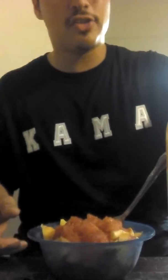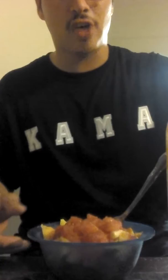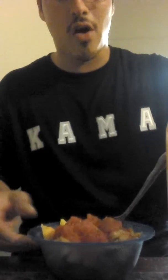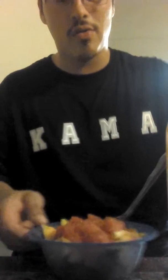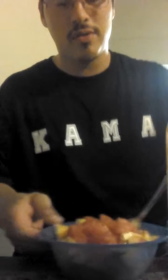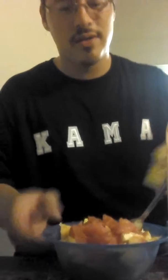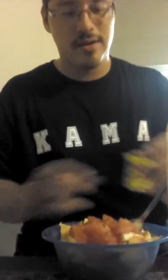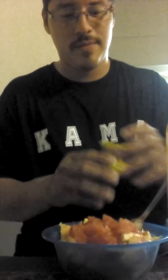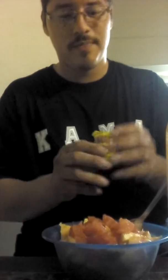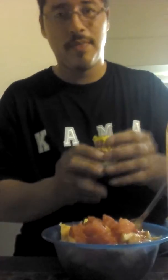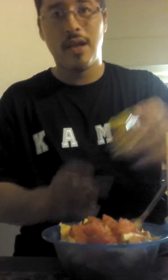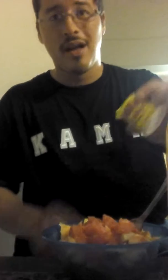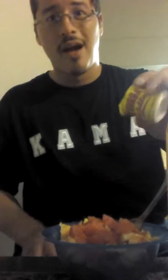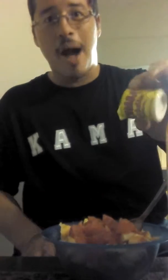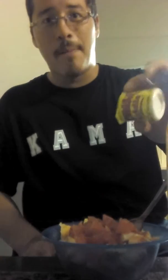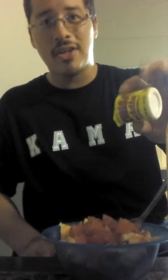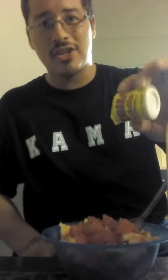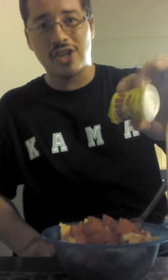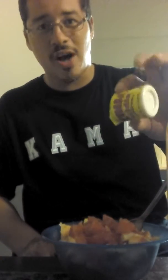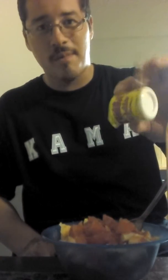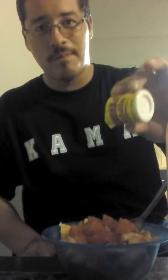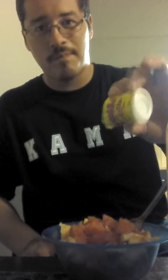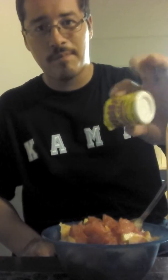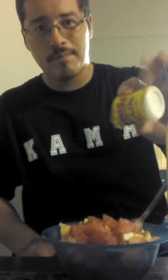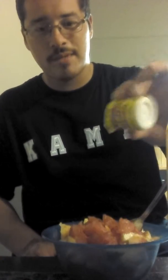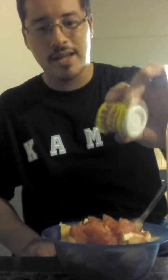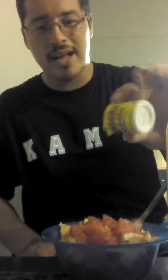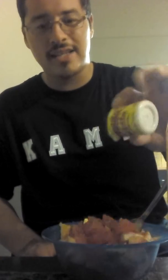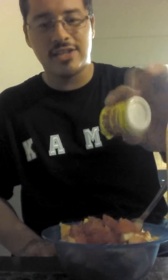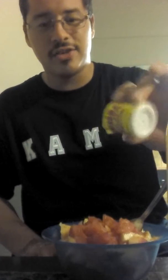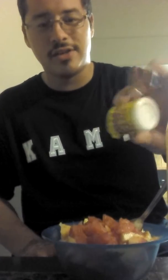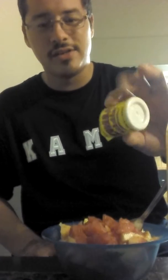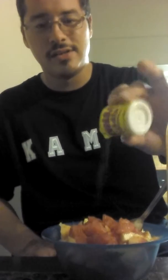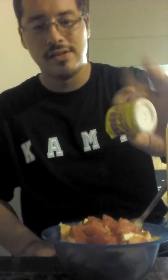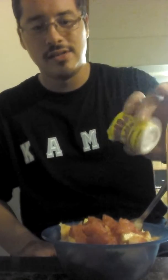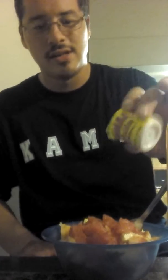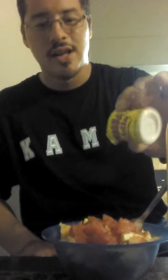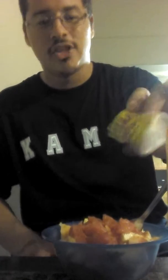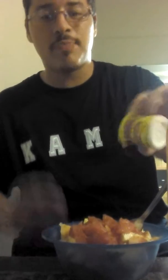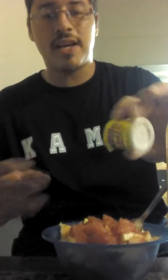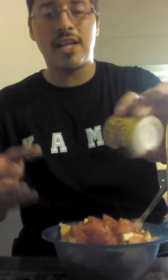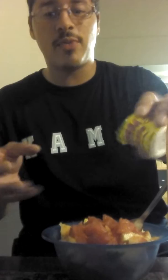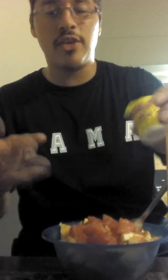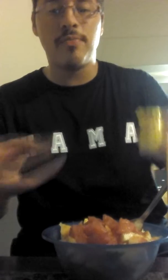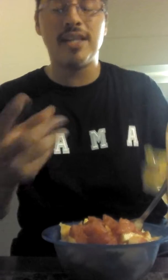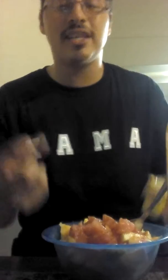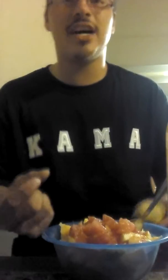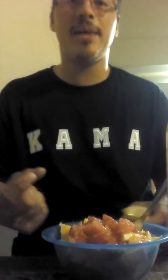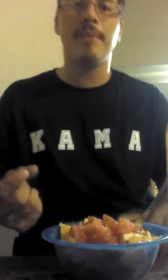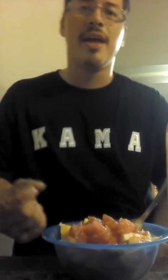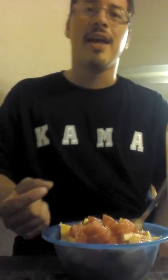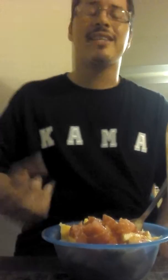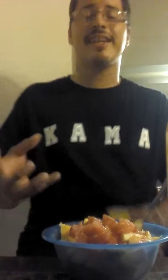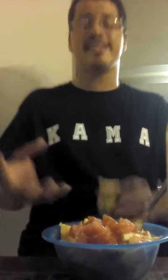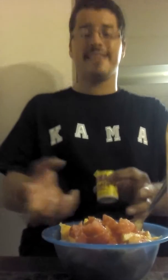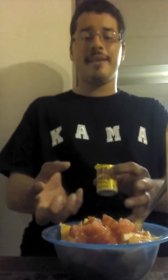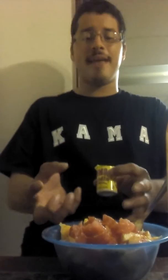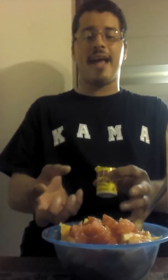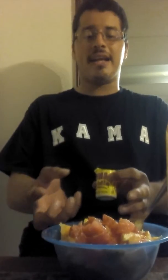salt... I'll put the salt like this, you know? Just because when you mix it up, it's going to seem like